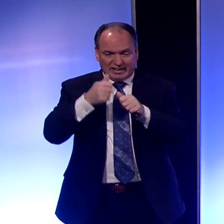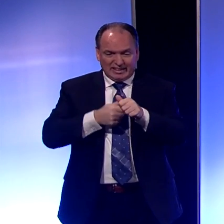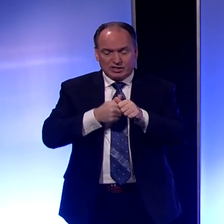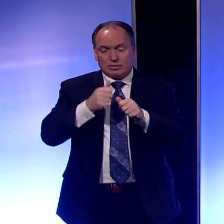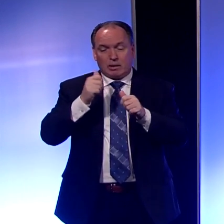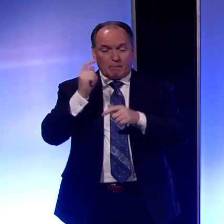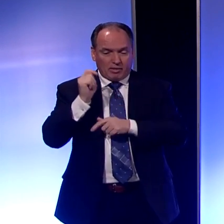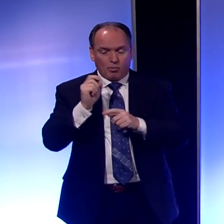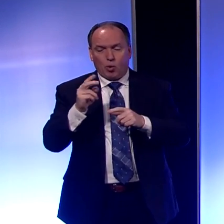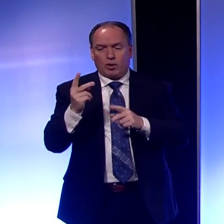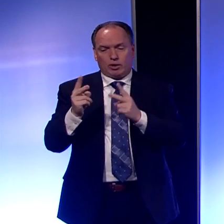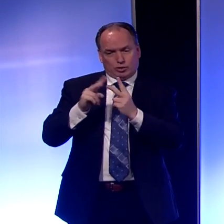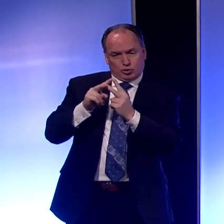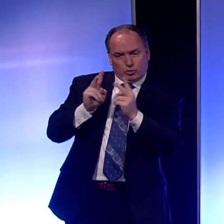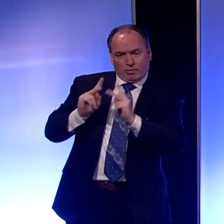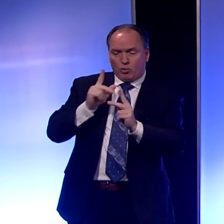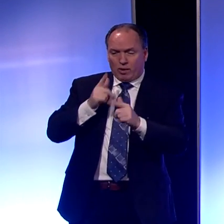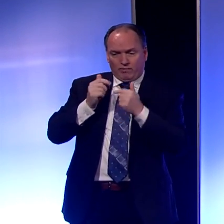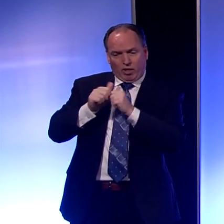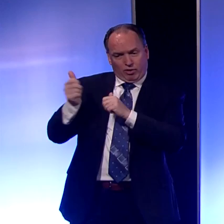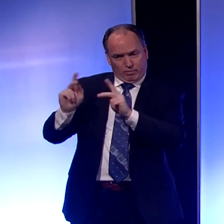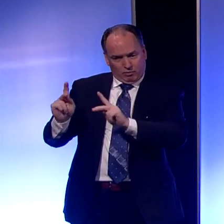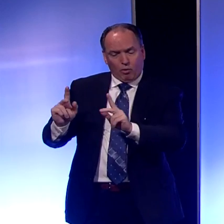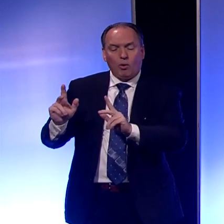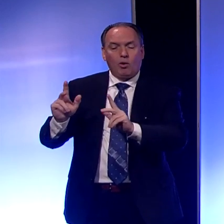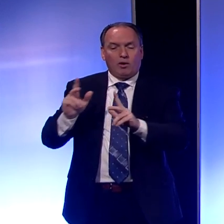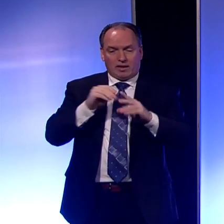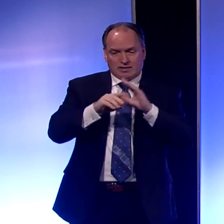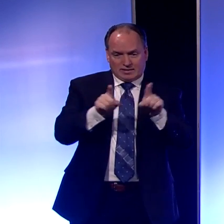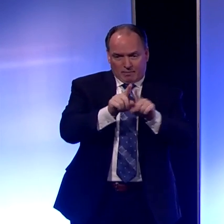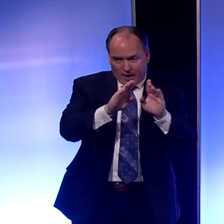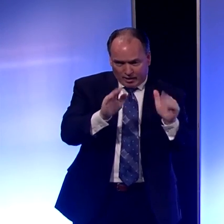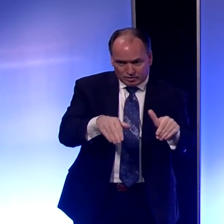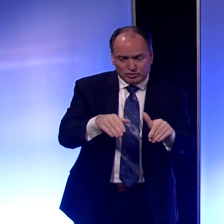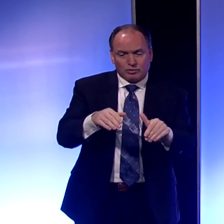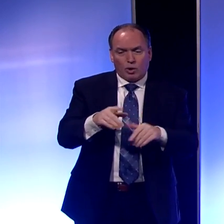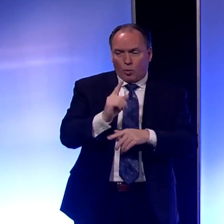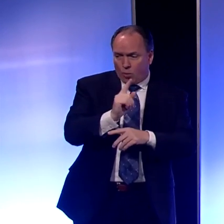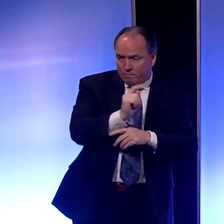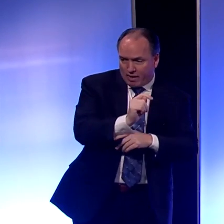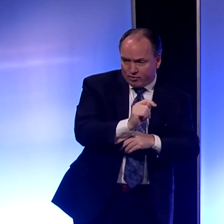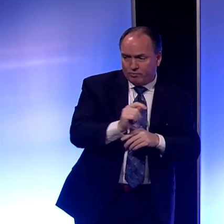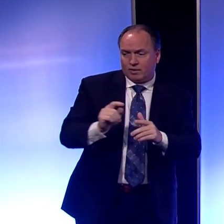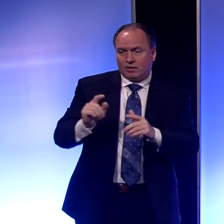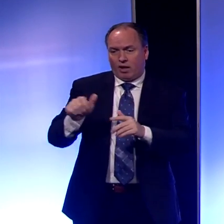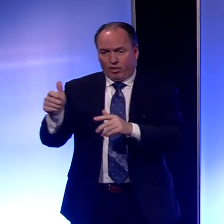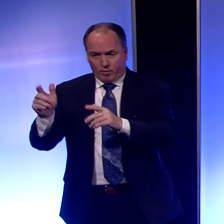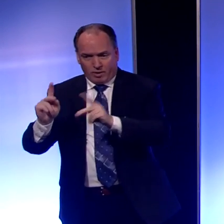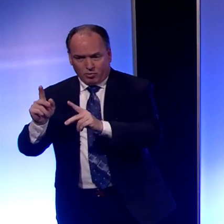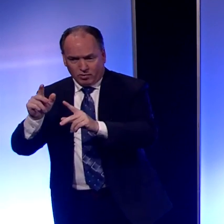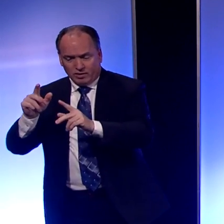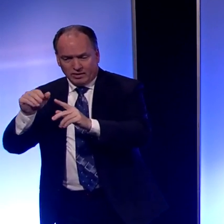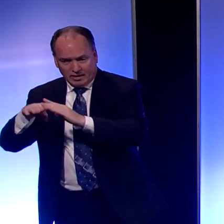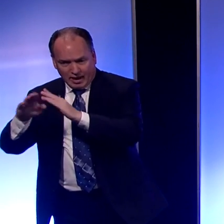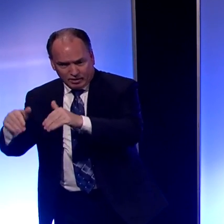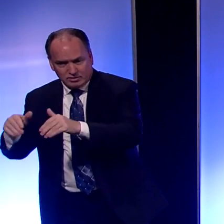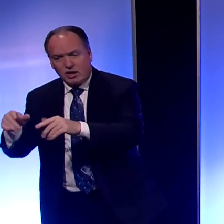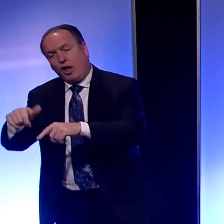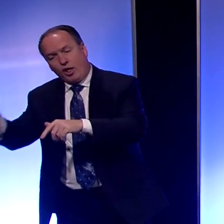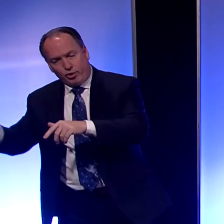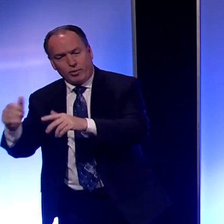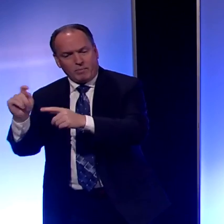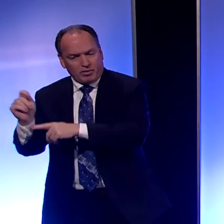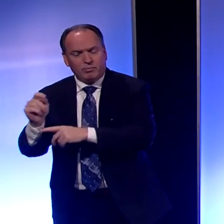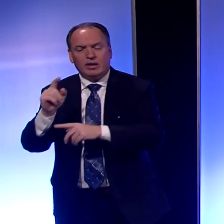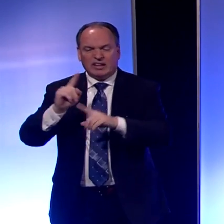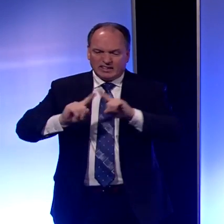coming back and they happen to live with other people, those two should be using one bathroom and everyone else who's been in the house should be using another. You should be